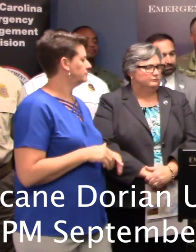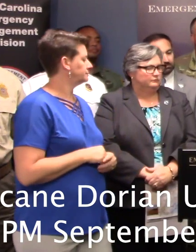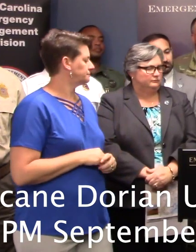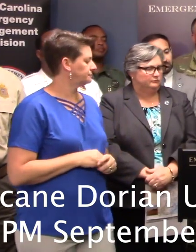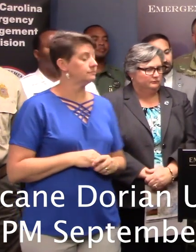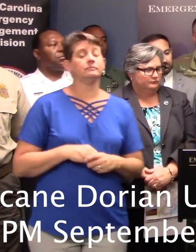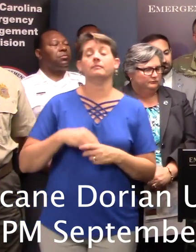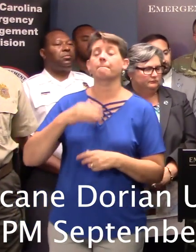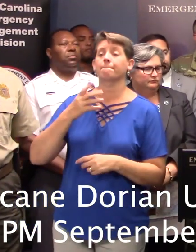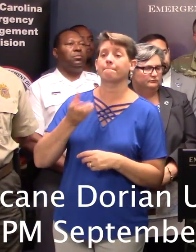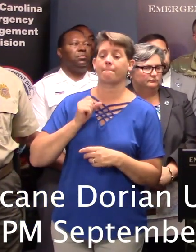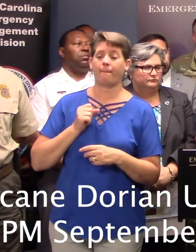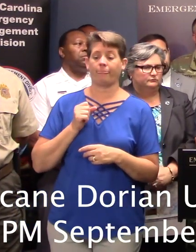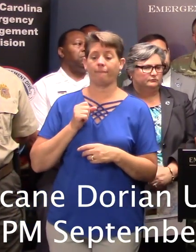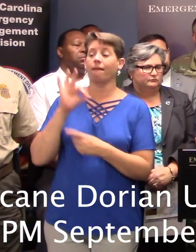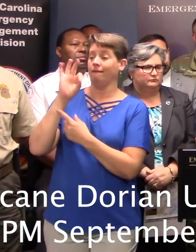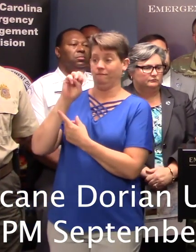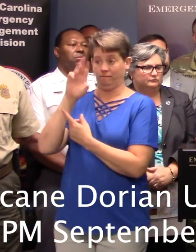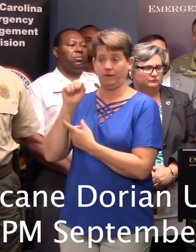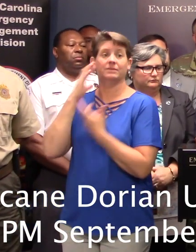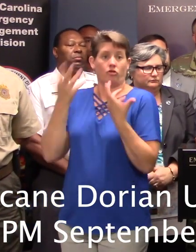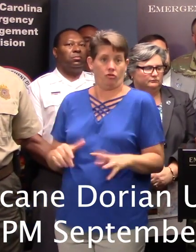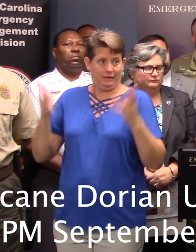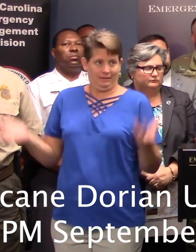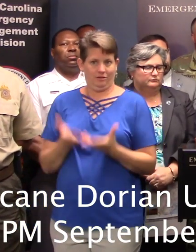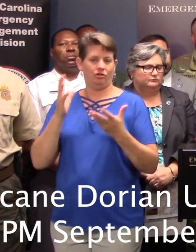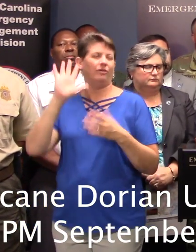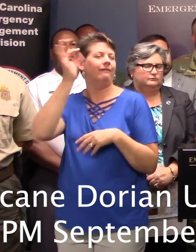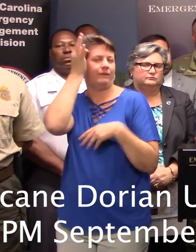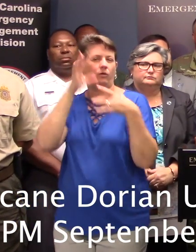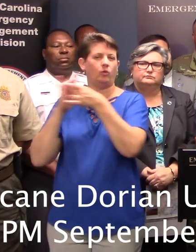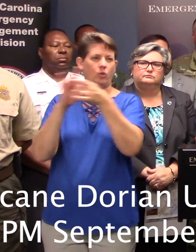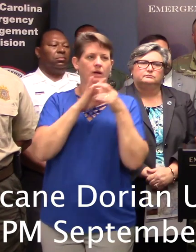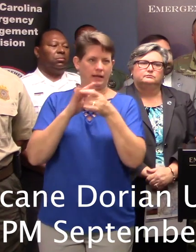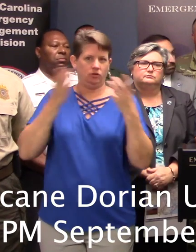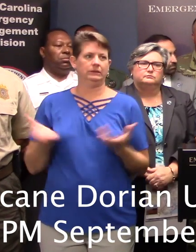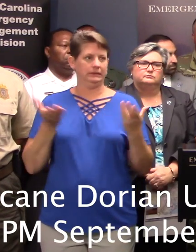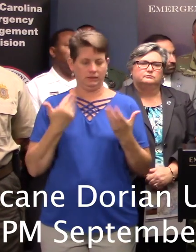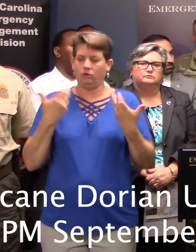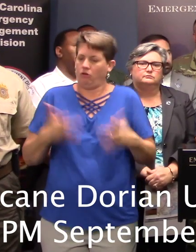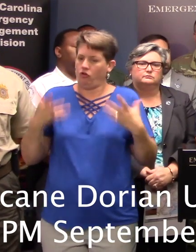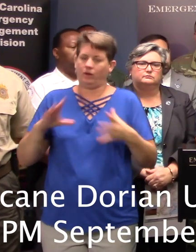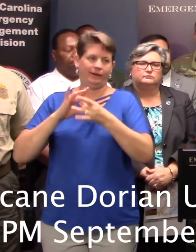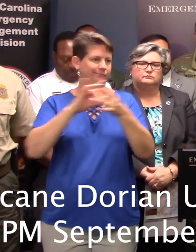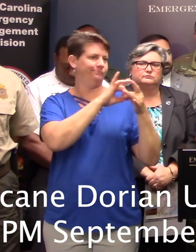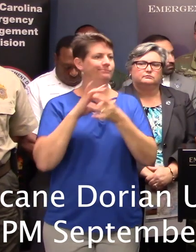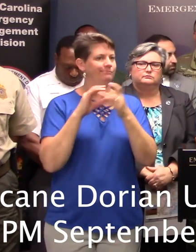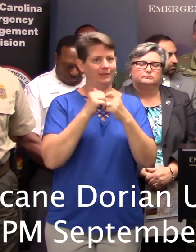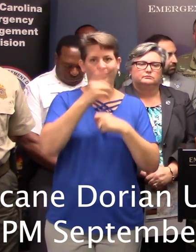Basically, we've got FEMA is here. We have our federal coordinating officer here. We're coordinating with them right now